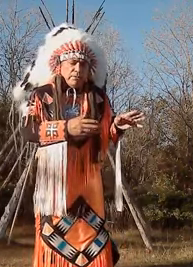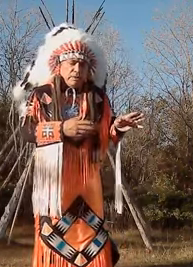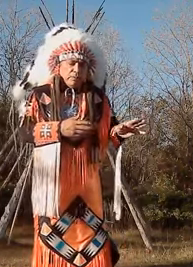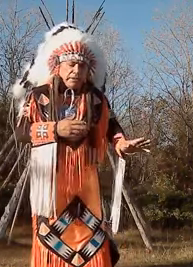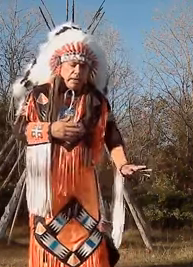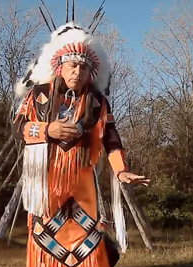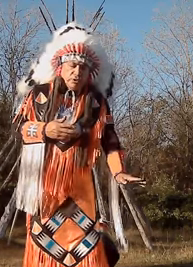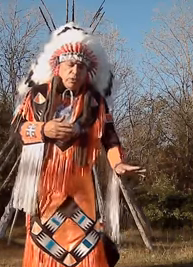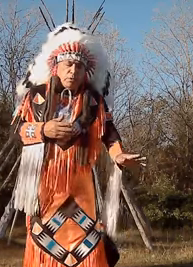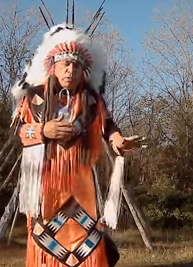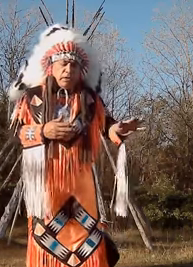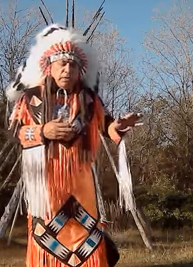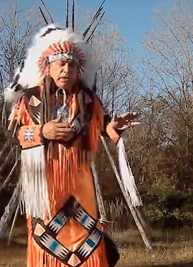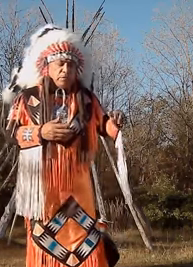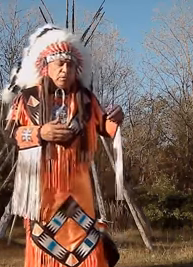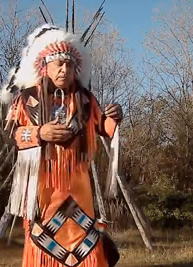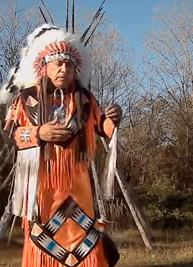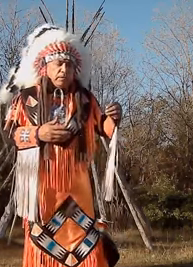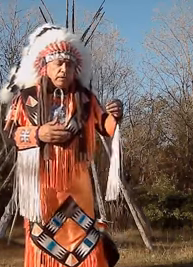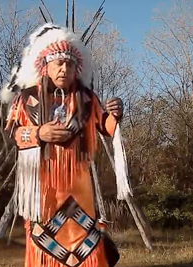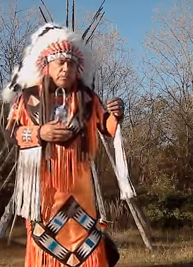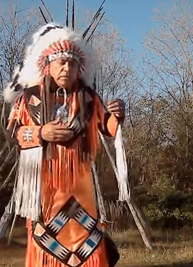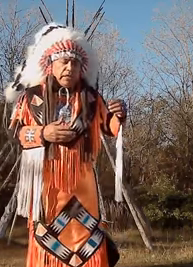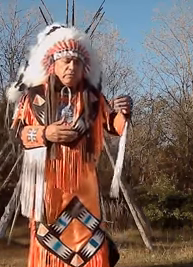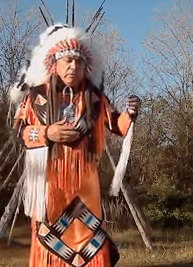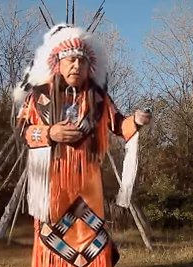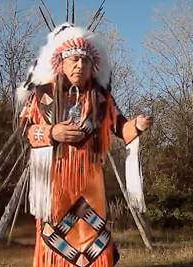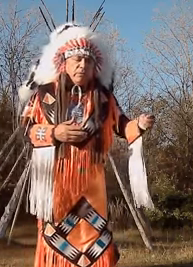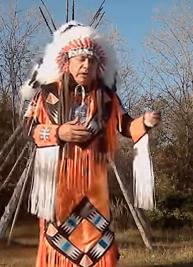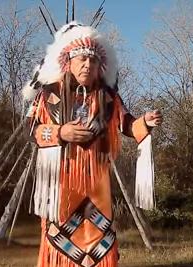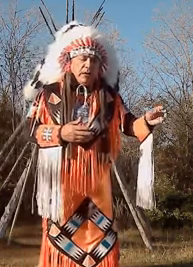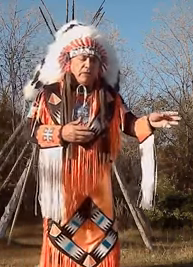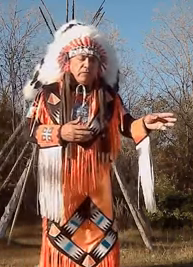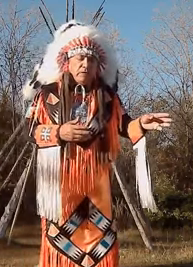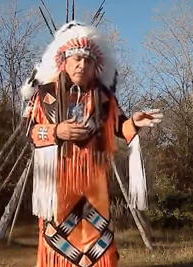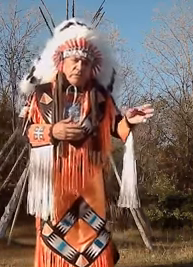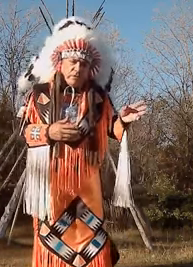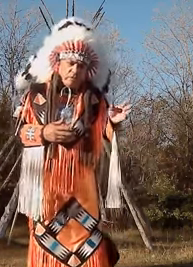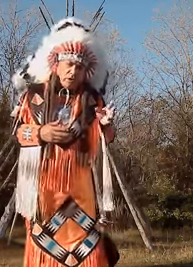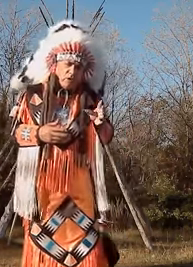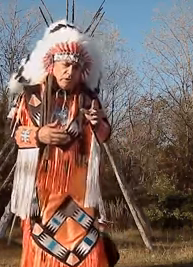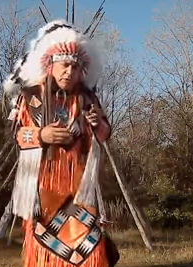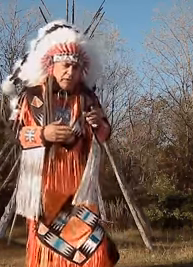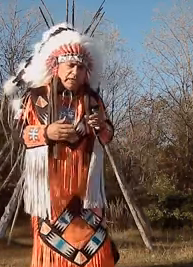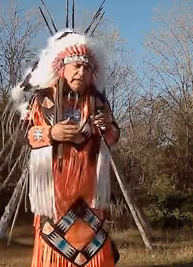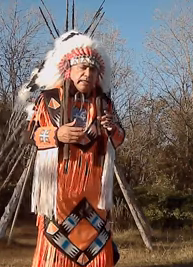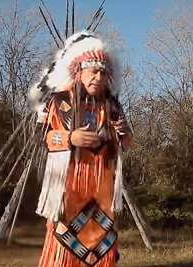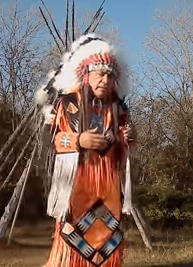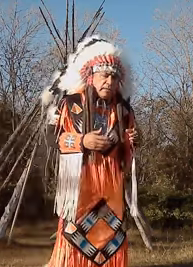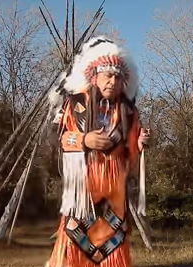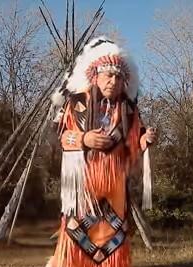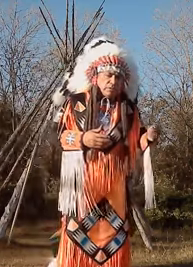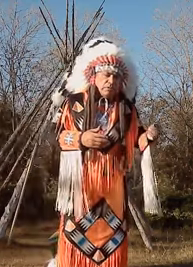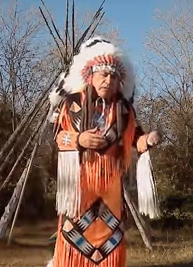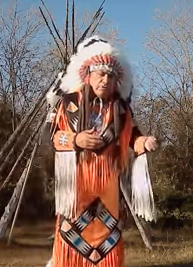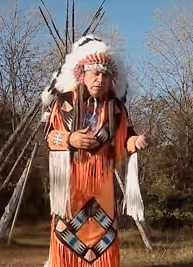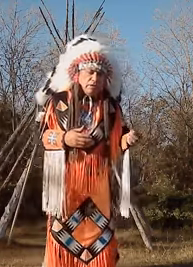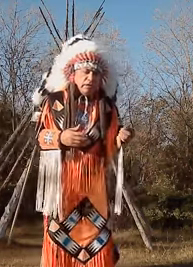My dad was a little boy and my uncle, but they can remember seeing my grandfather talking with his hands. So my grandfather,